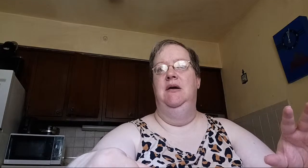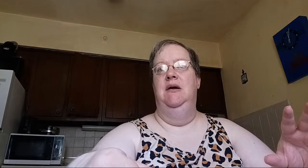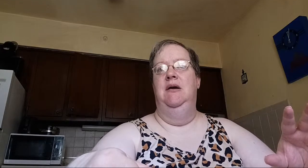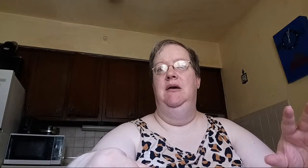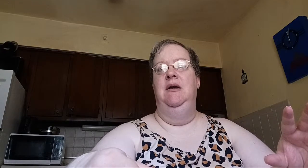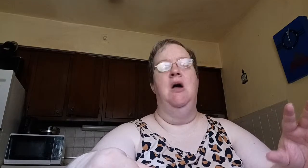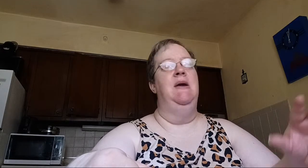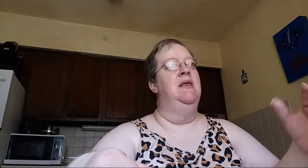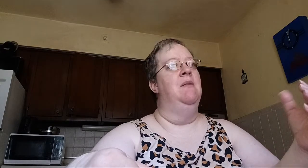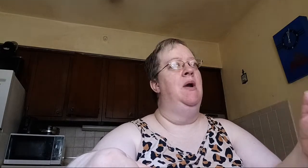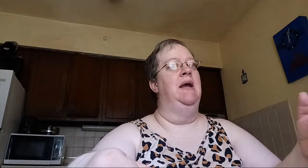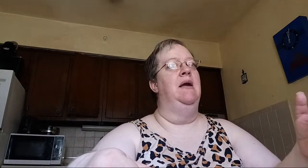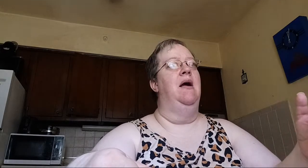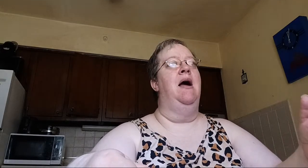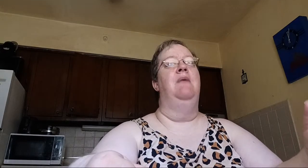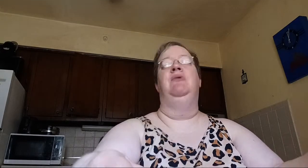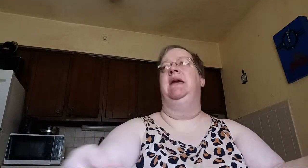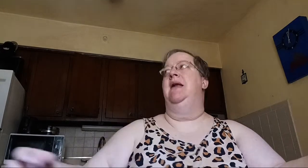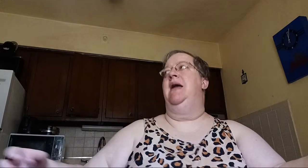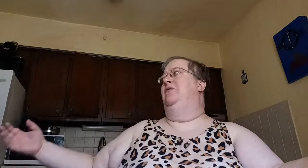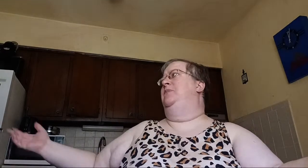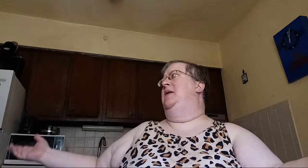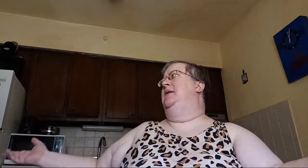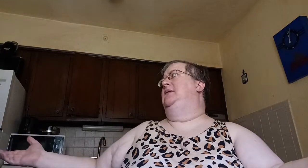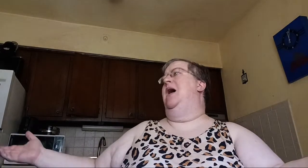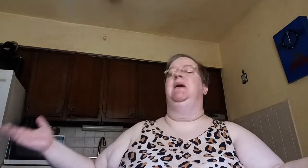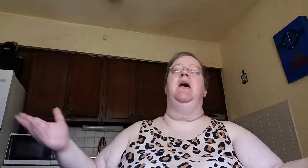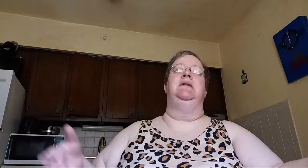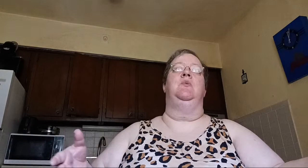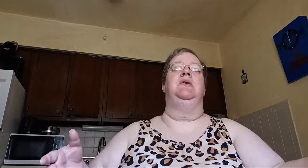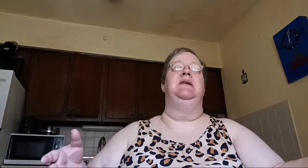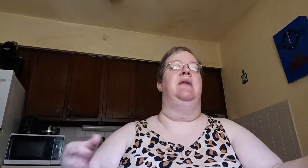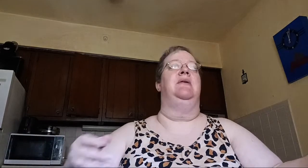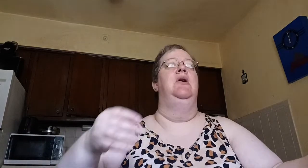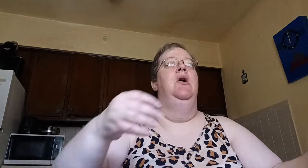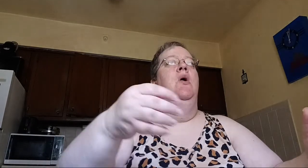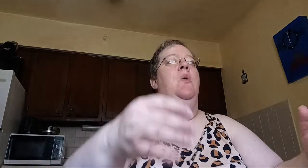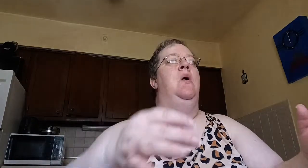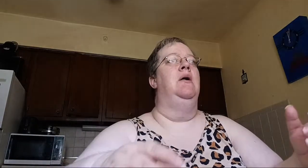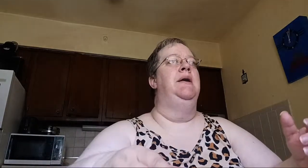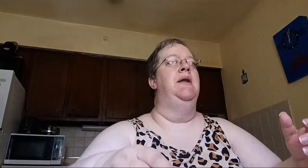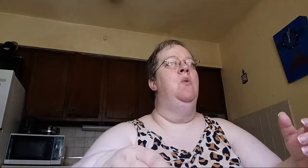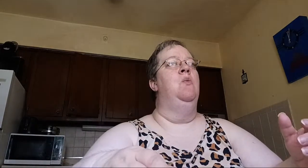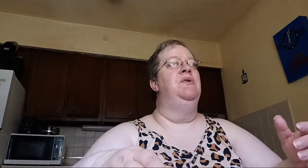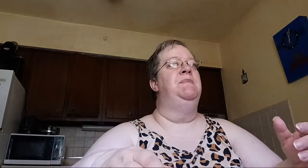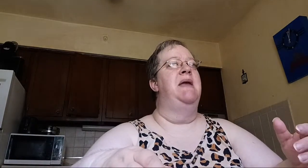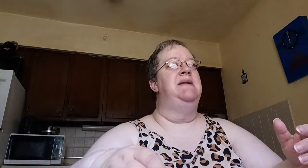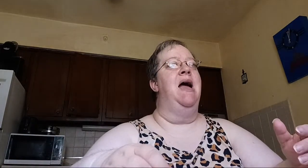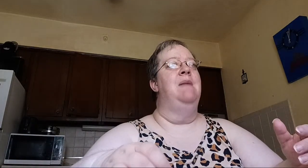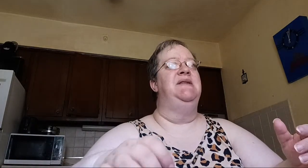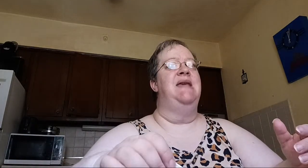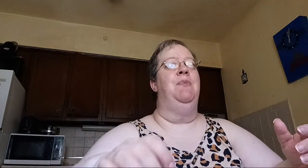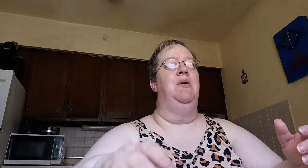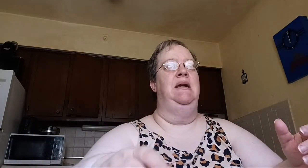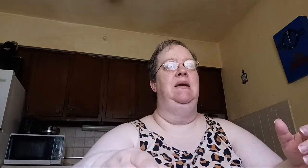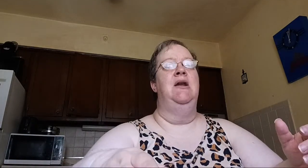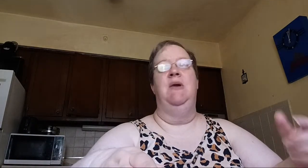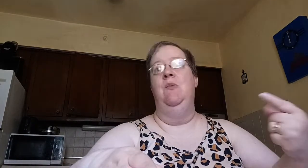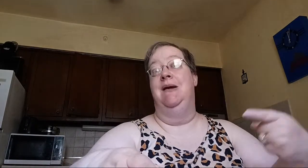You know, in the morning, Ricky and I love spending time in God's word together, or, you know, we'll spend time separately. You know, he wakes up